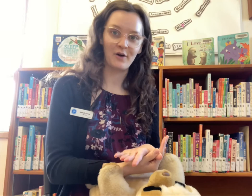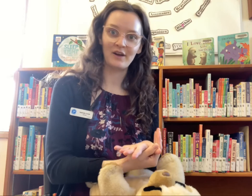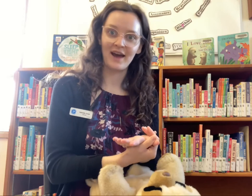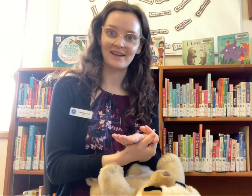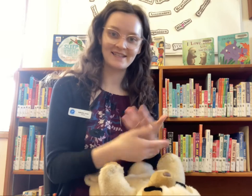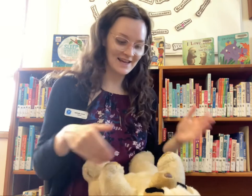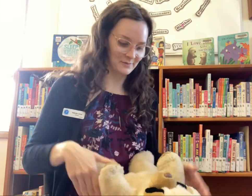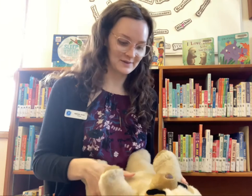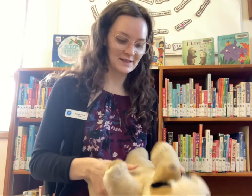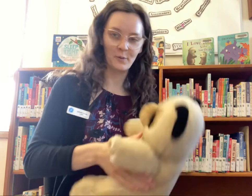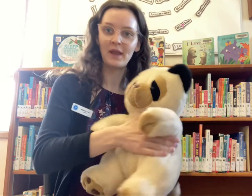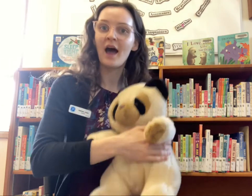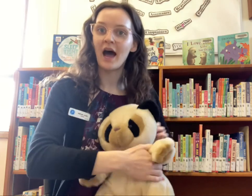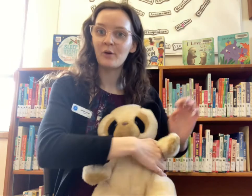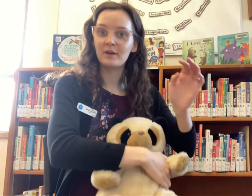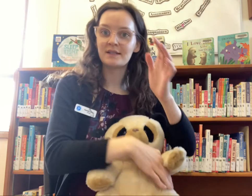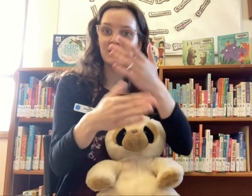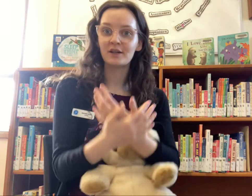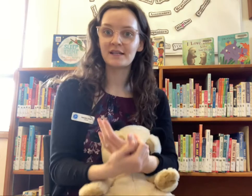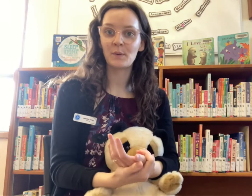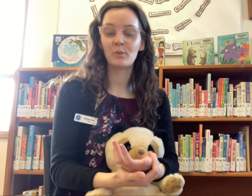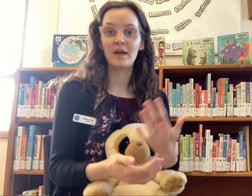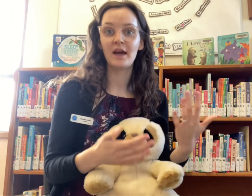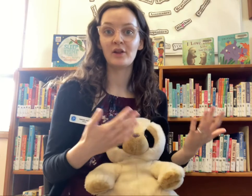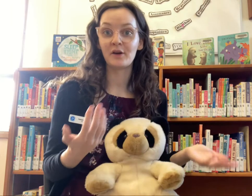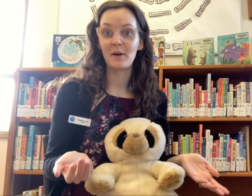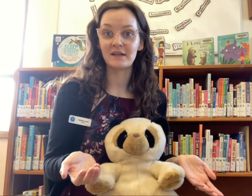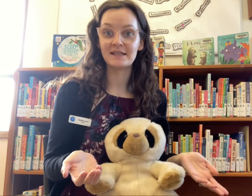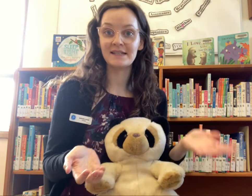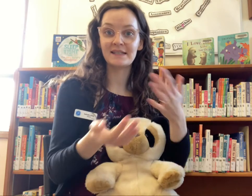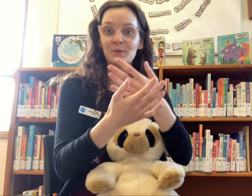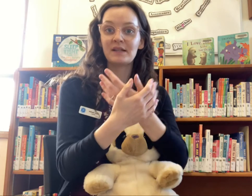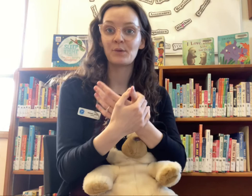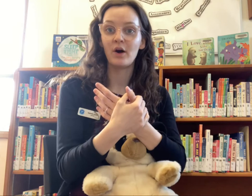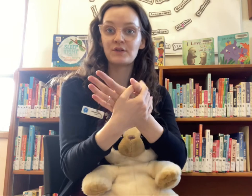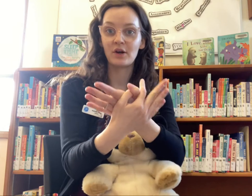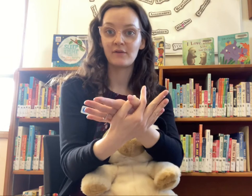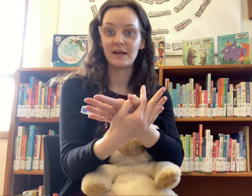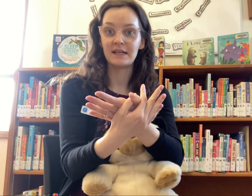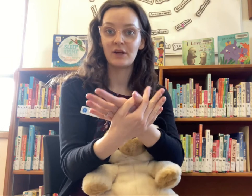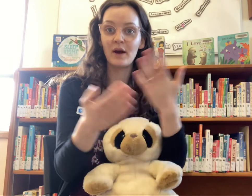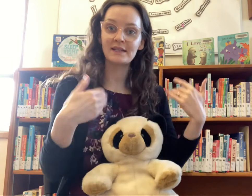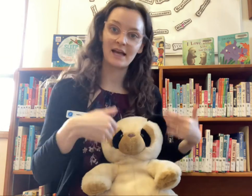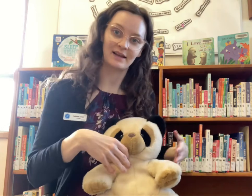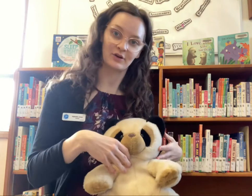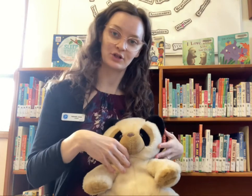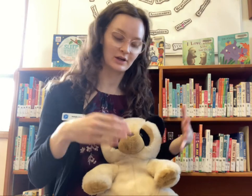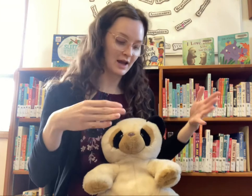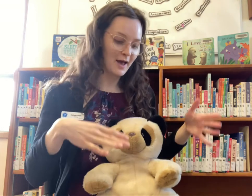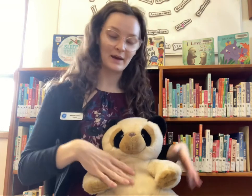to them. So I will start this one we learn about the seasons with so I'll start facing you guys and then I'll turn my